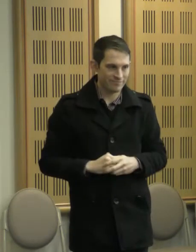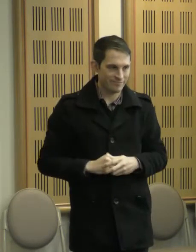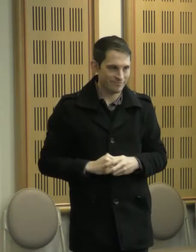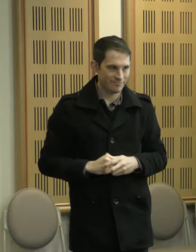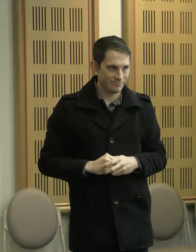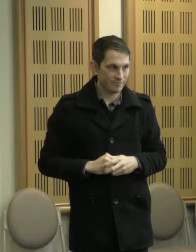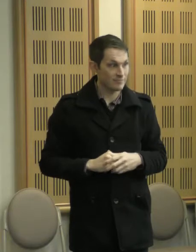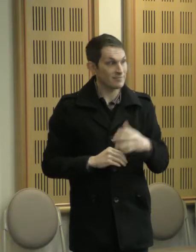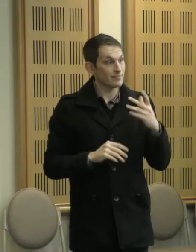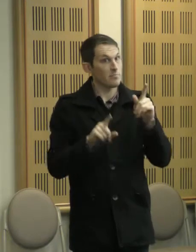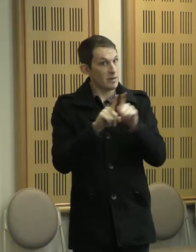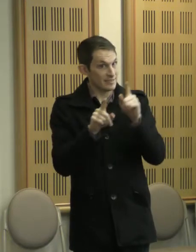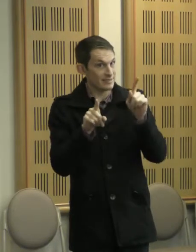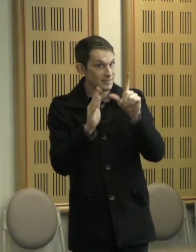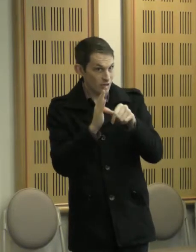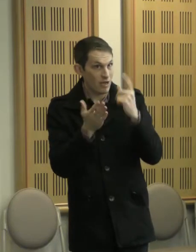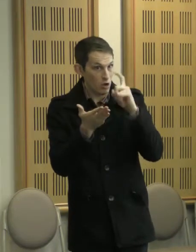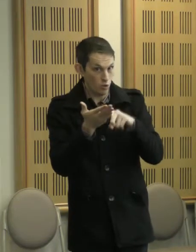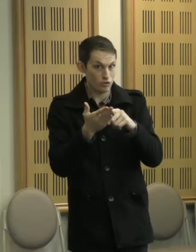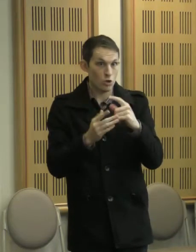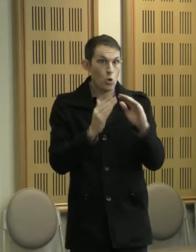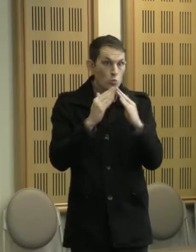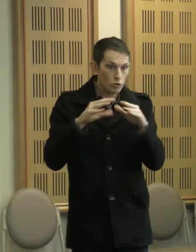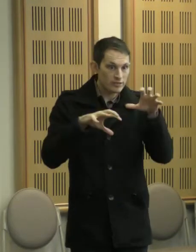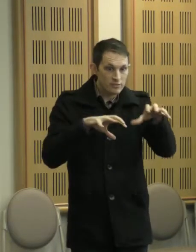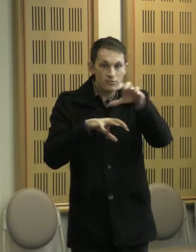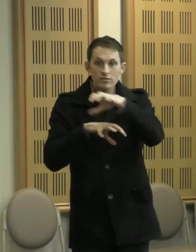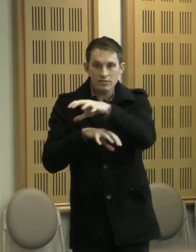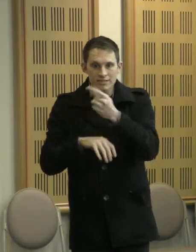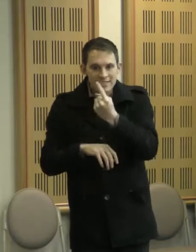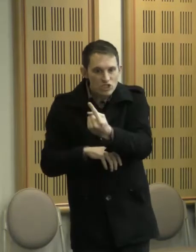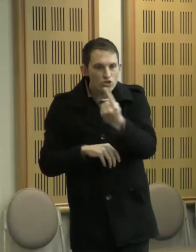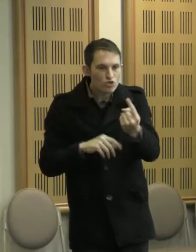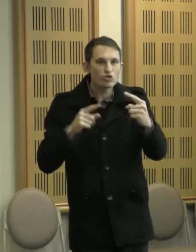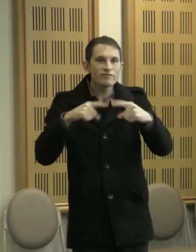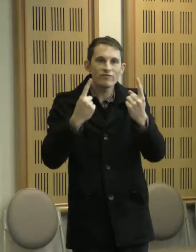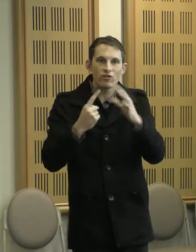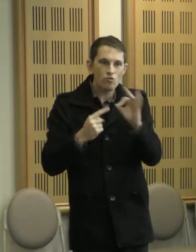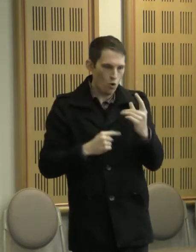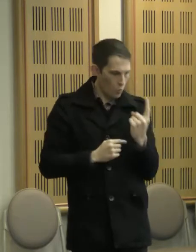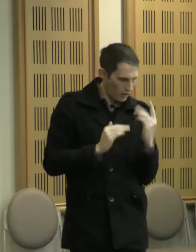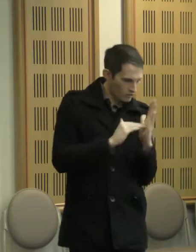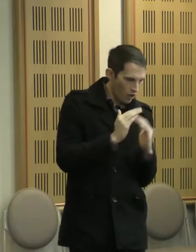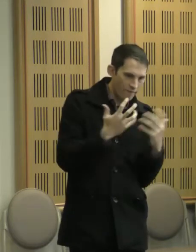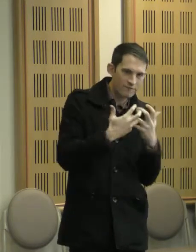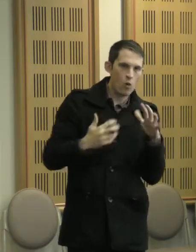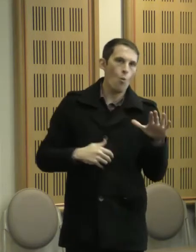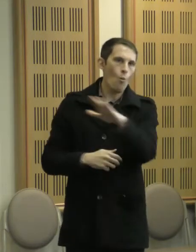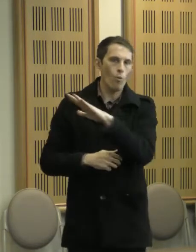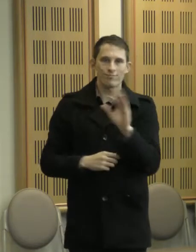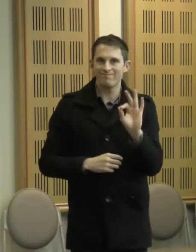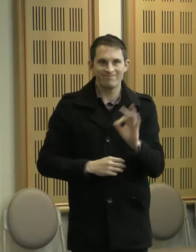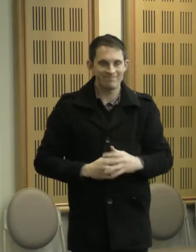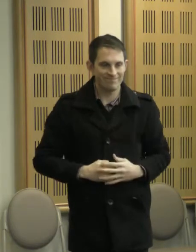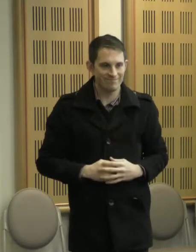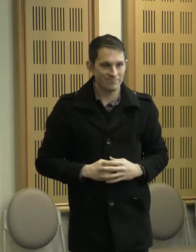that each community is different, and it's not a case of one-size-fits-all. We have noticed